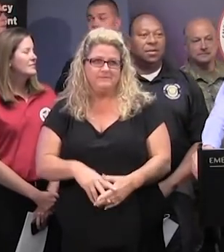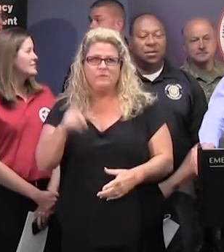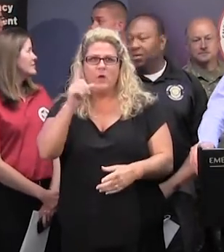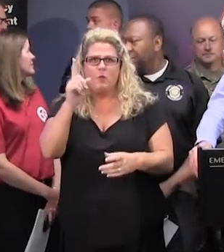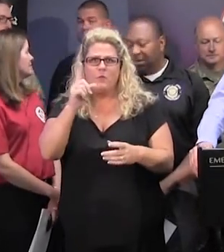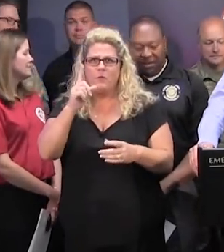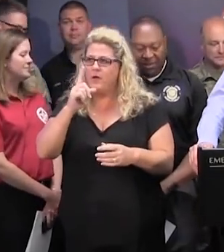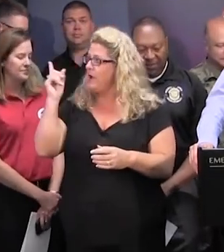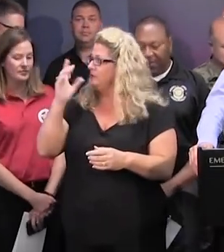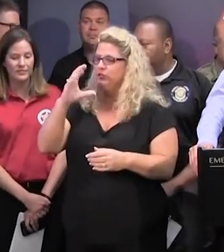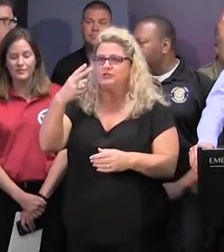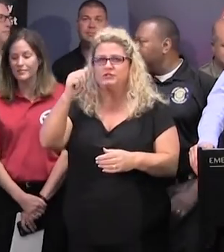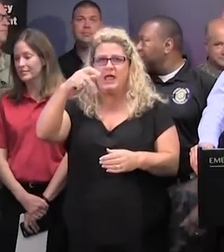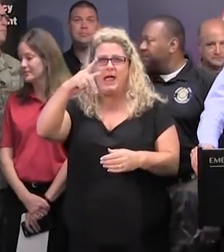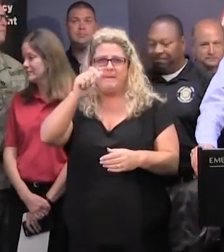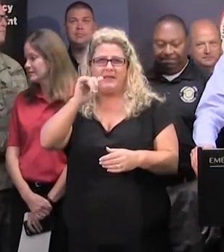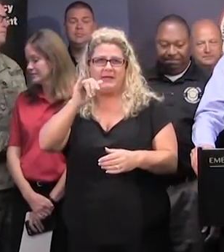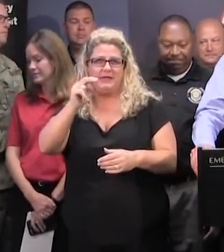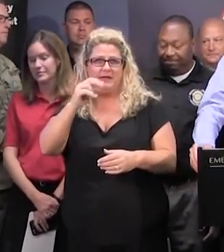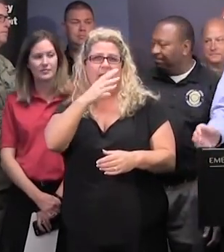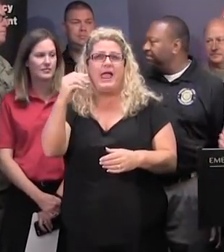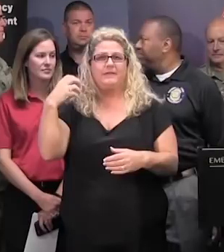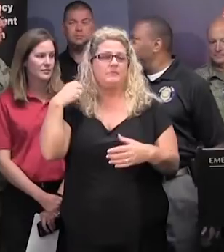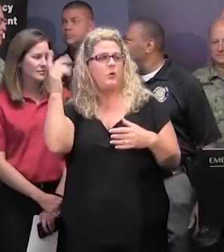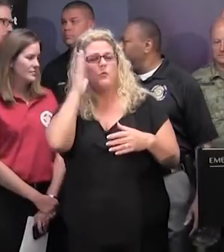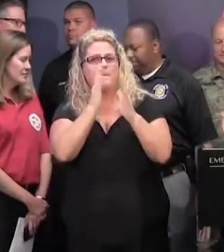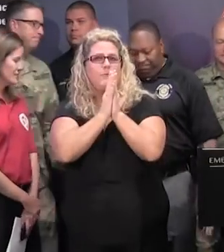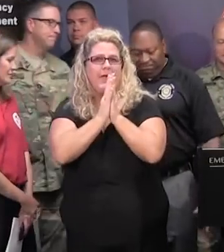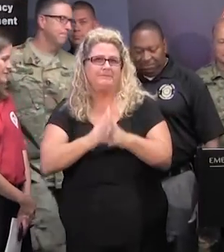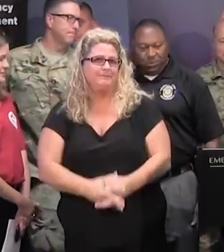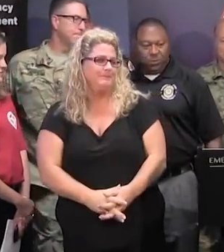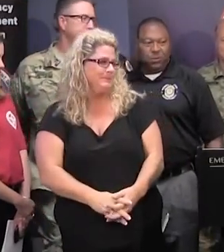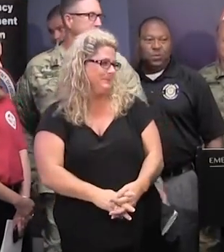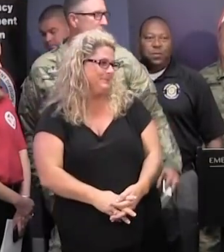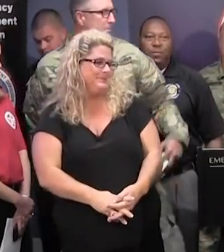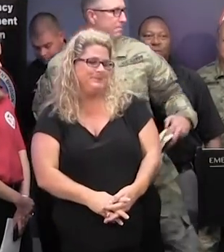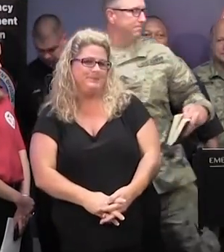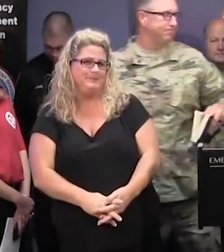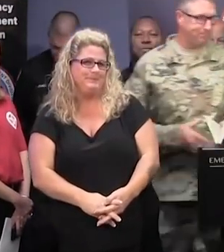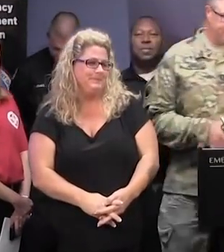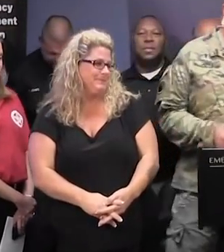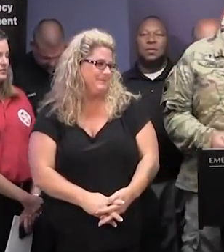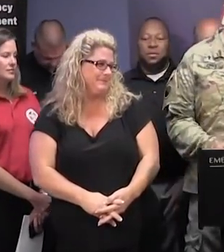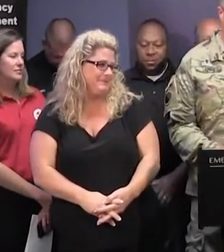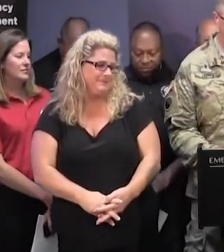I'd like to call on Chaplain and Captain John Denny to lead us in prayer. Yes, sir. Come forward, please. Thank you.